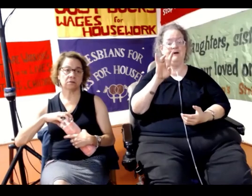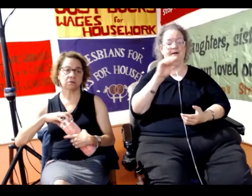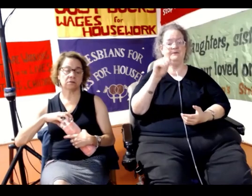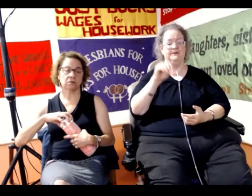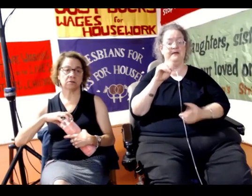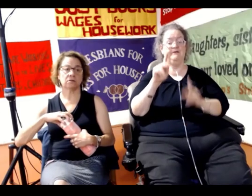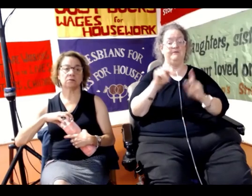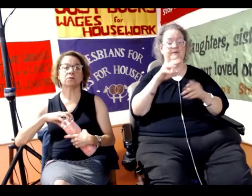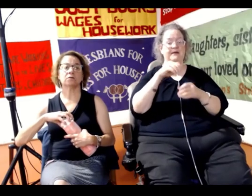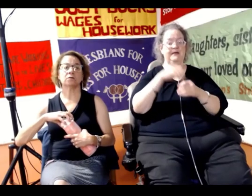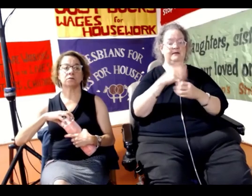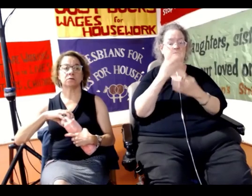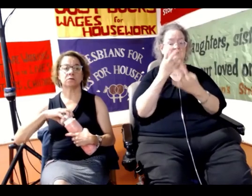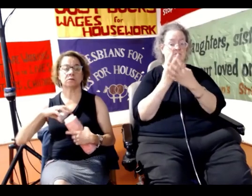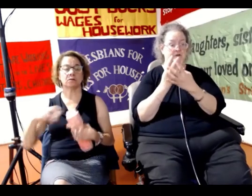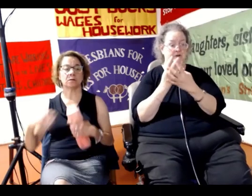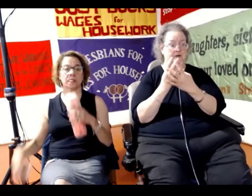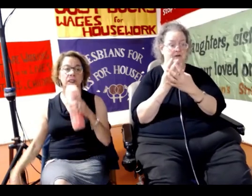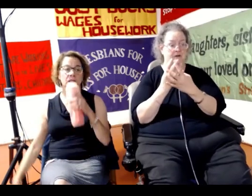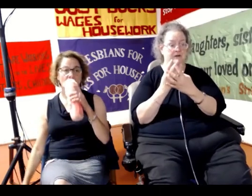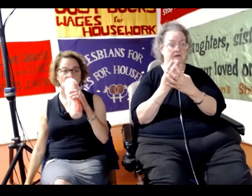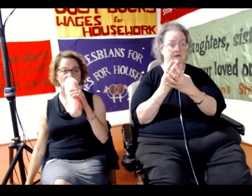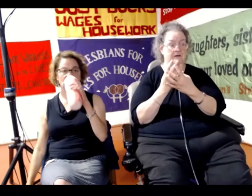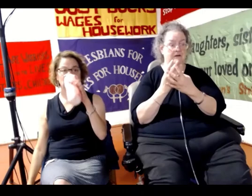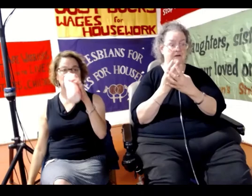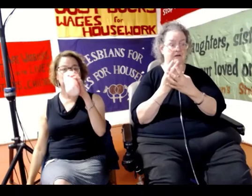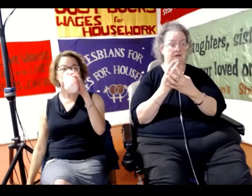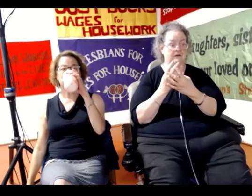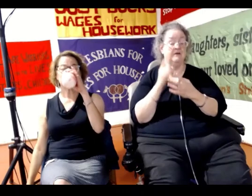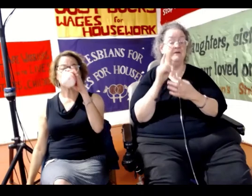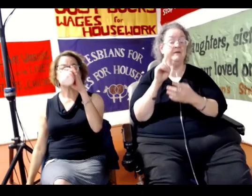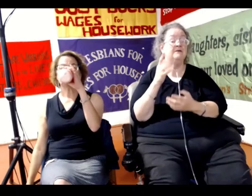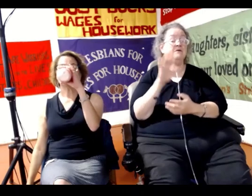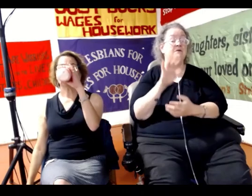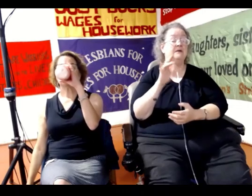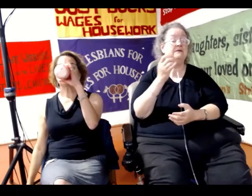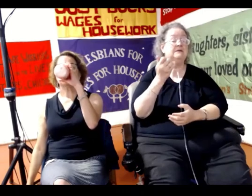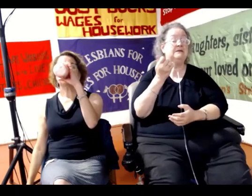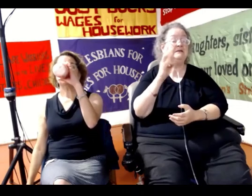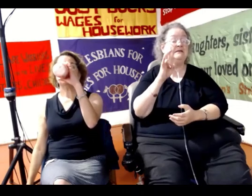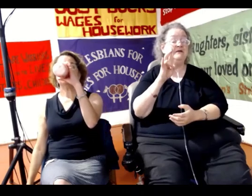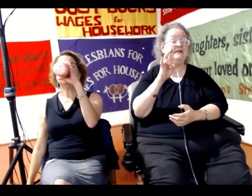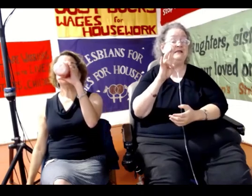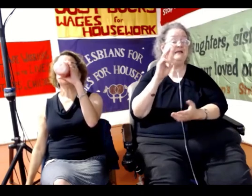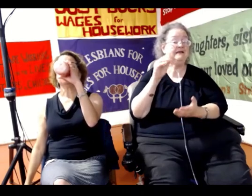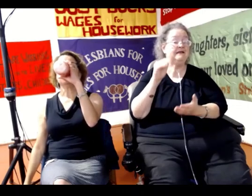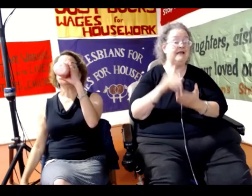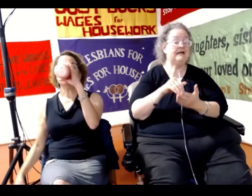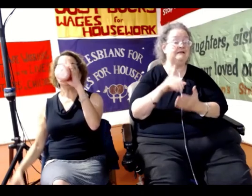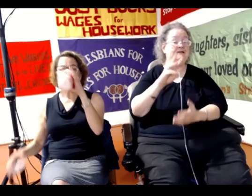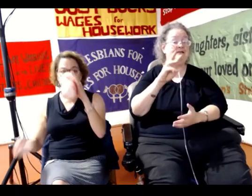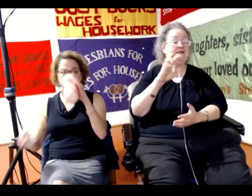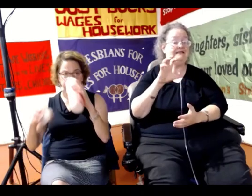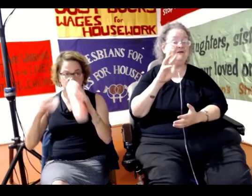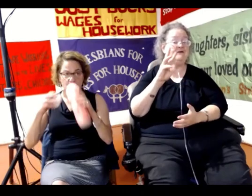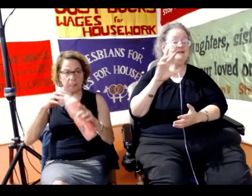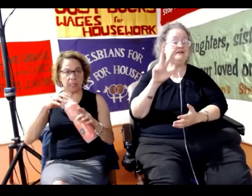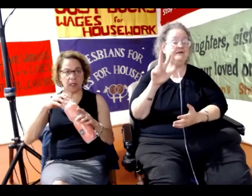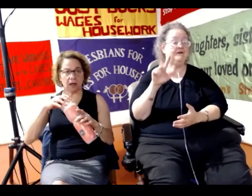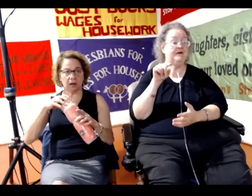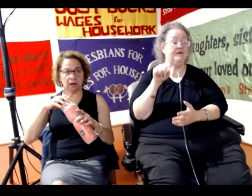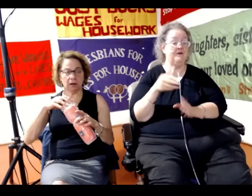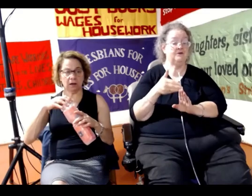people in prison, that was translated to about 17,663 pre